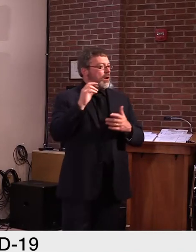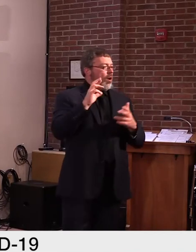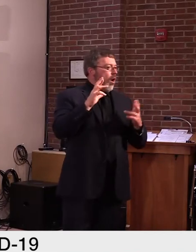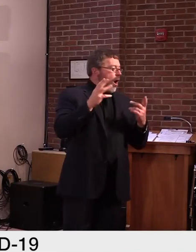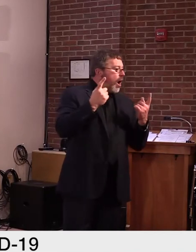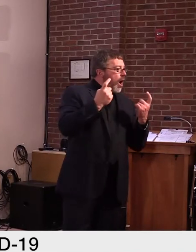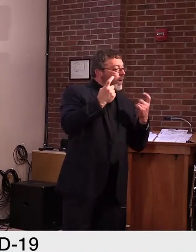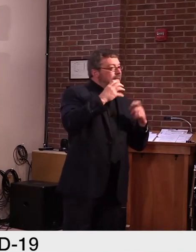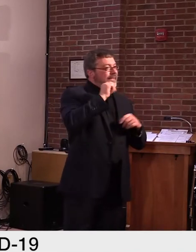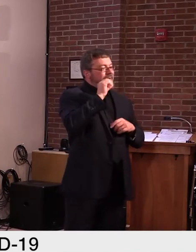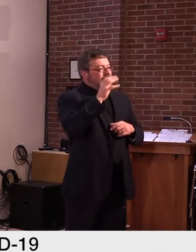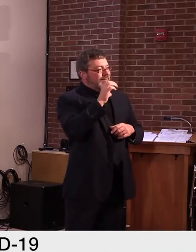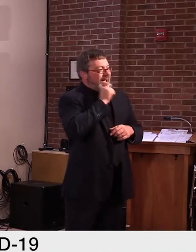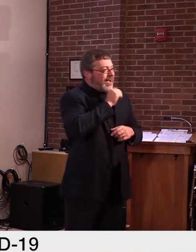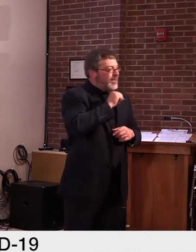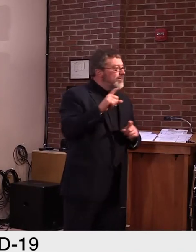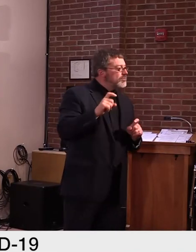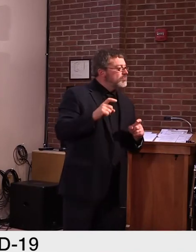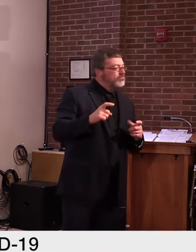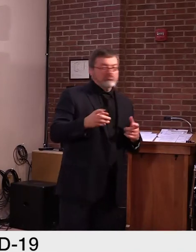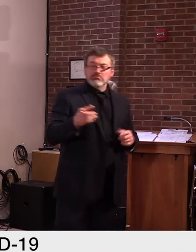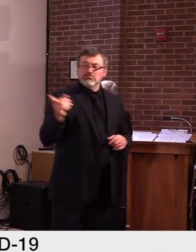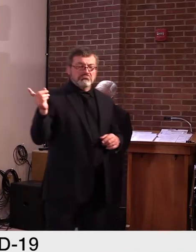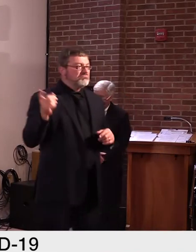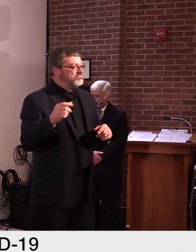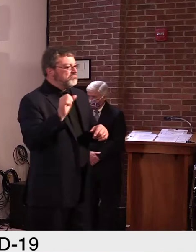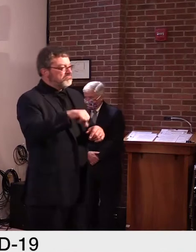Okay. Thank you.